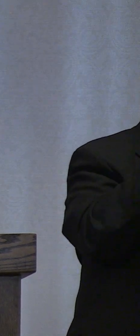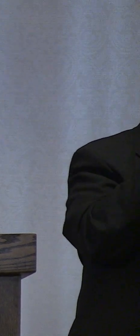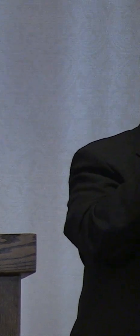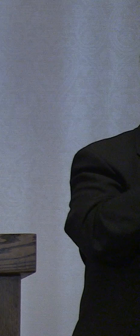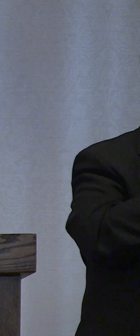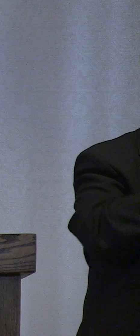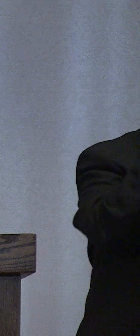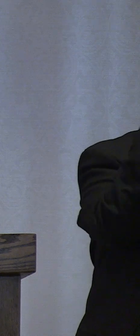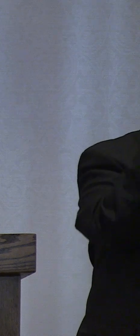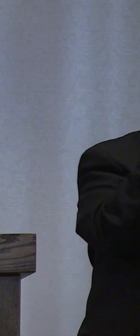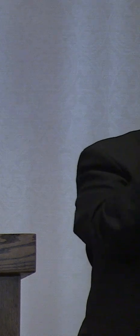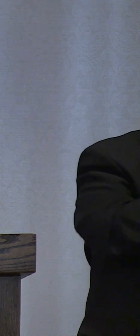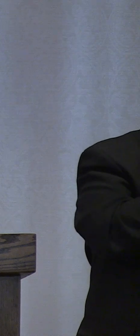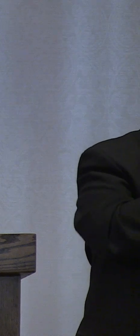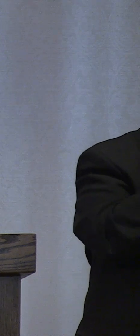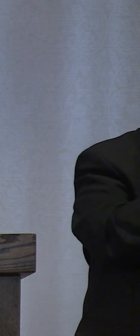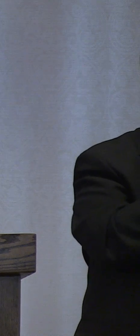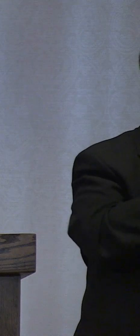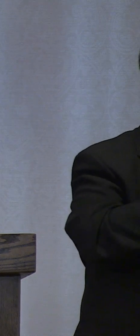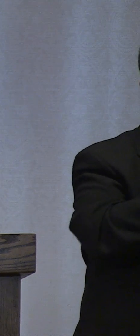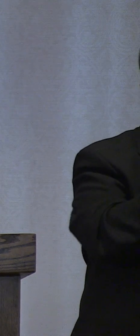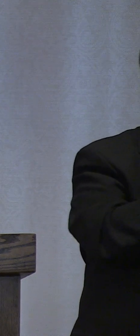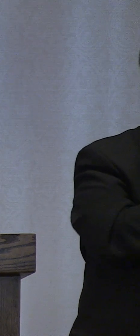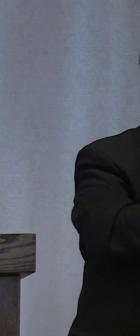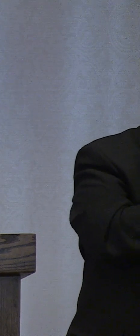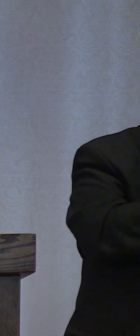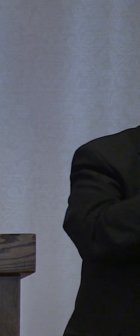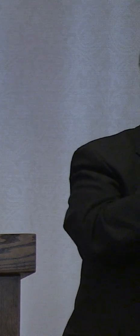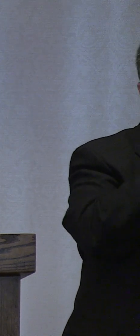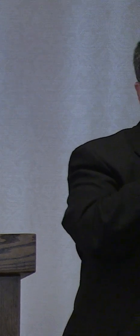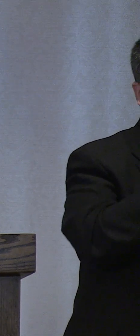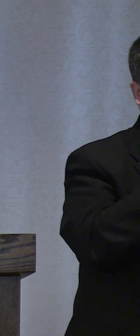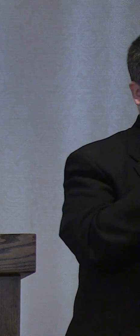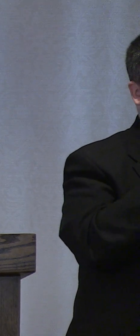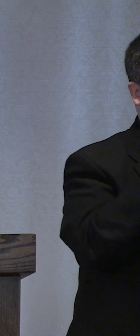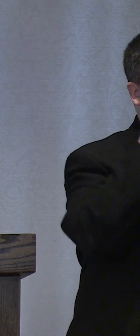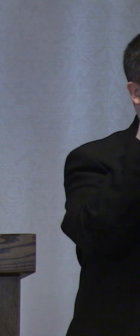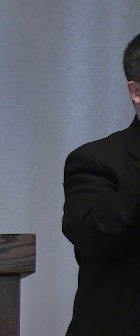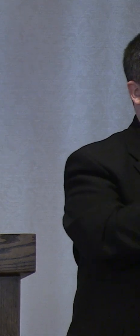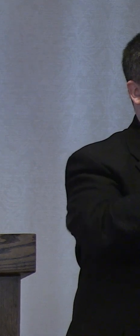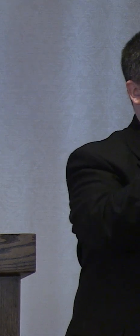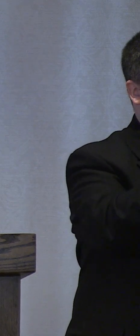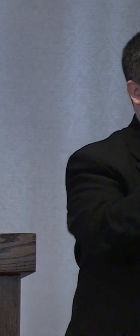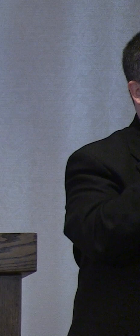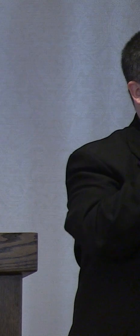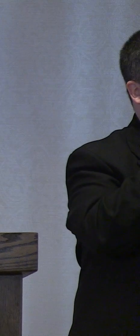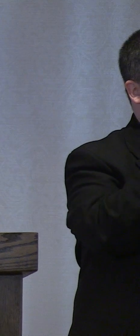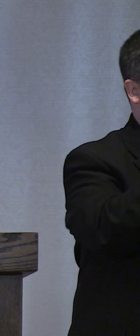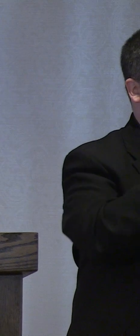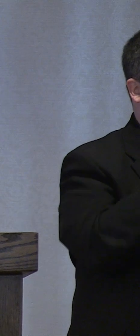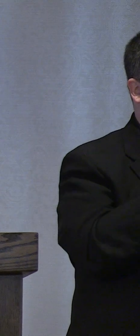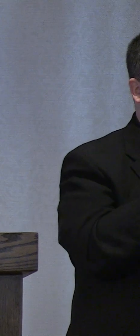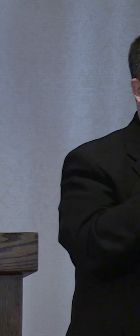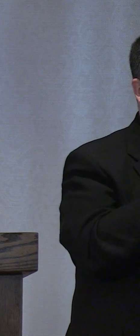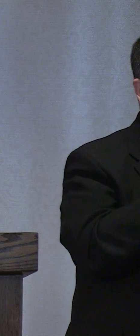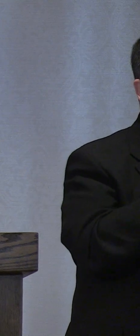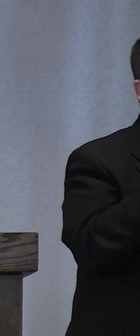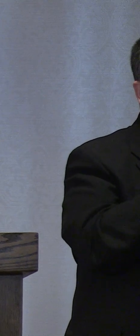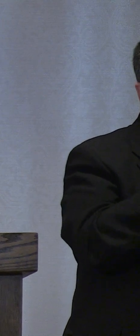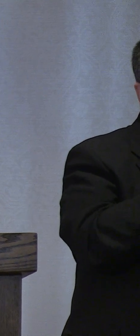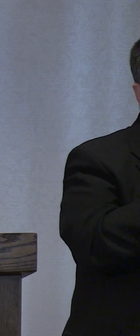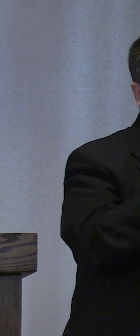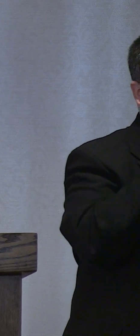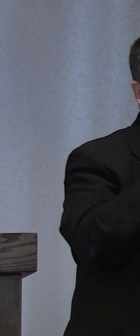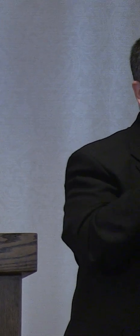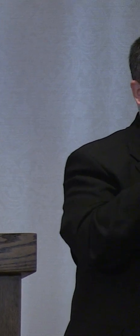on the the presentation slides here tonight it's on your flyers I just want to make sure to recognize that that is an ongoing opportunity in addition